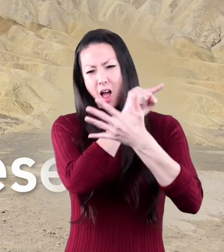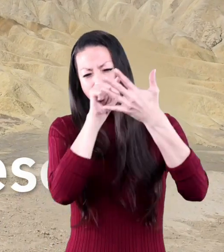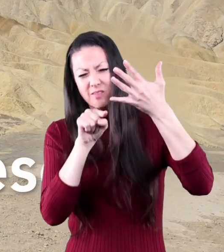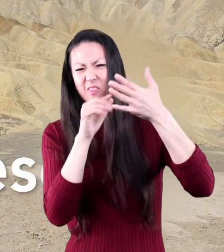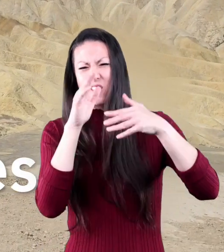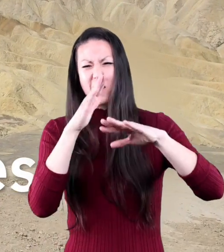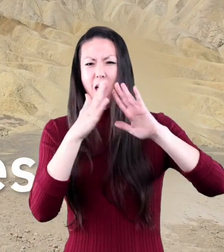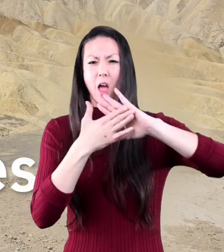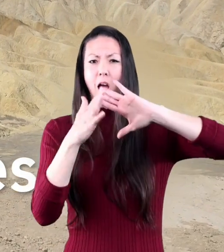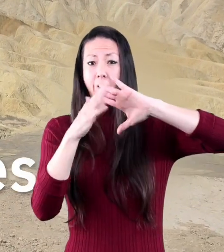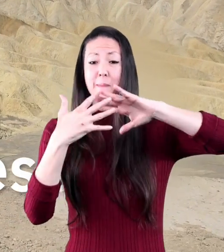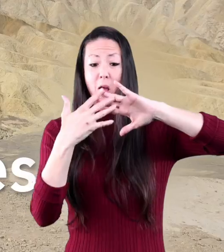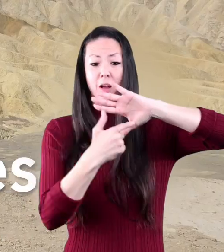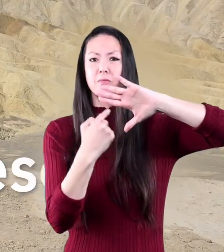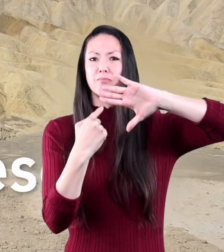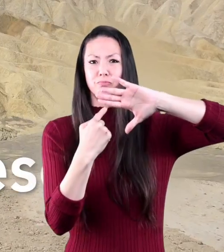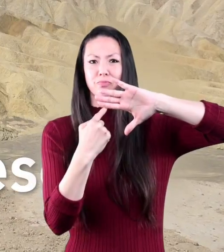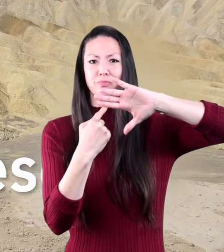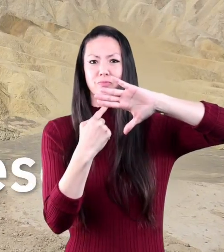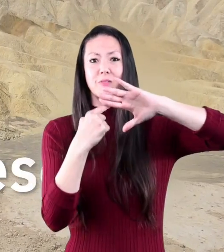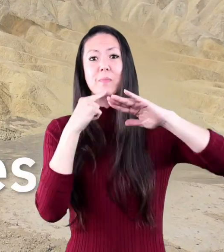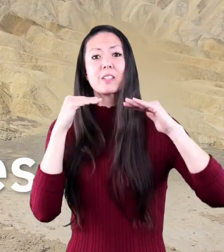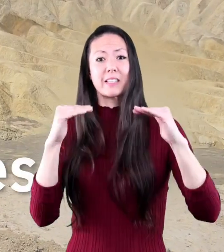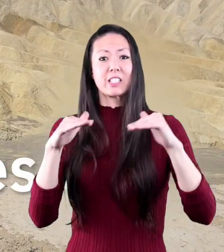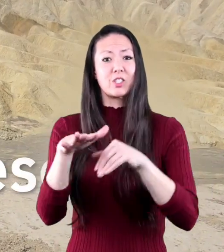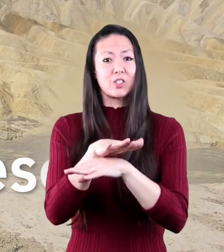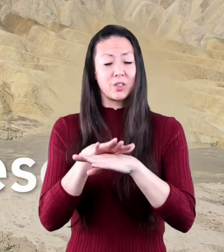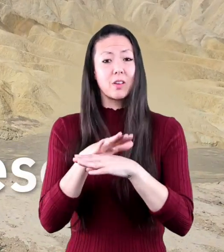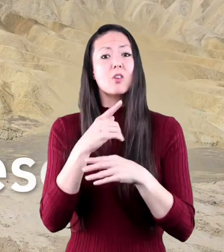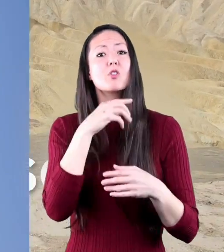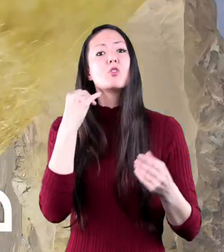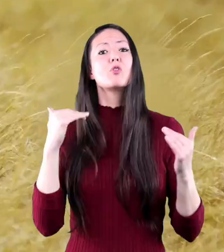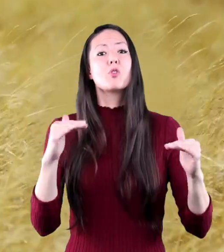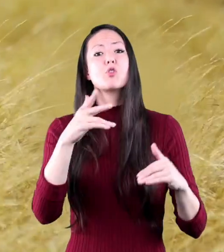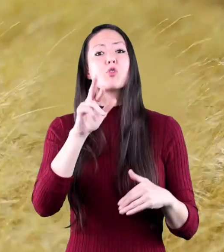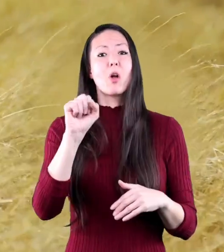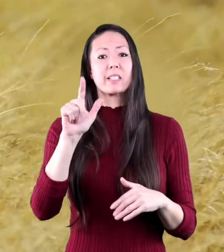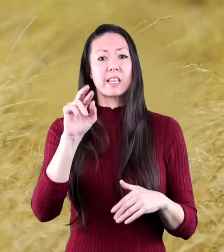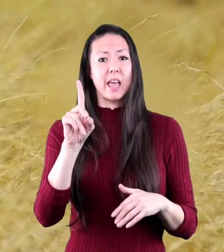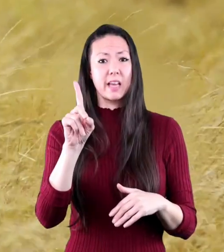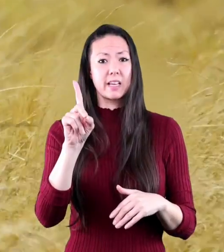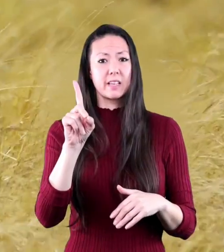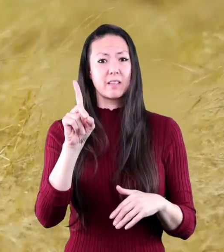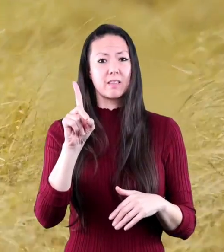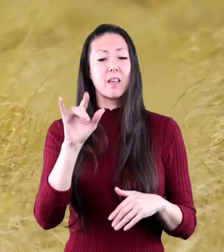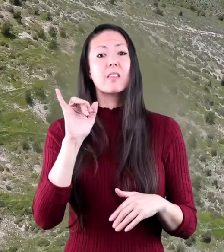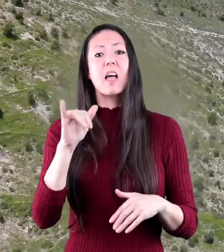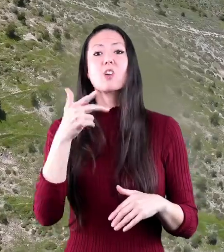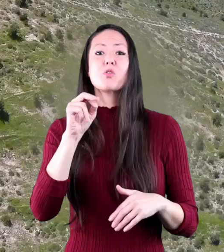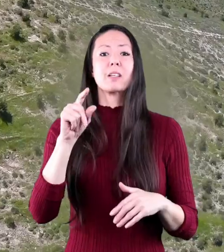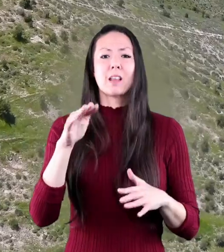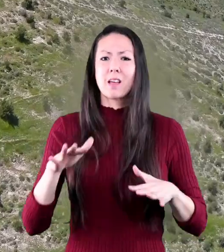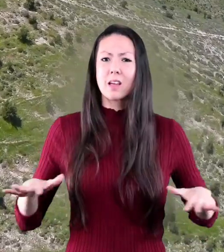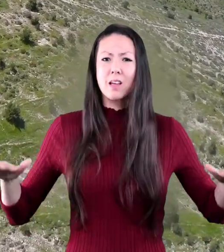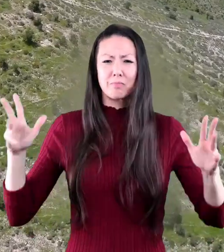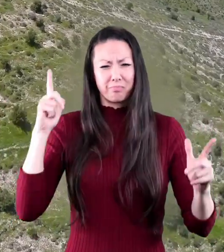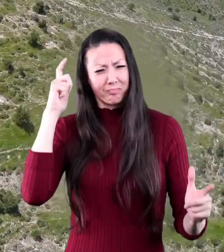in north america is part of this desert grassland a grassland is a big